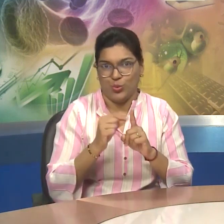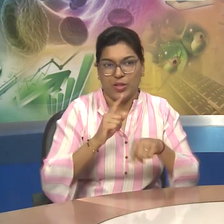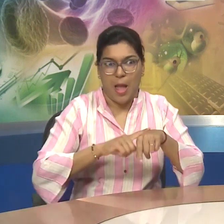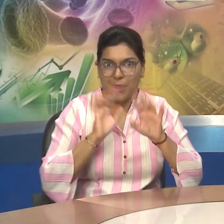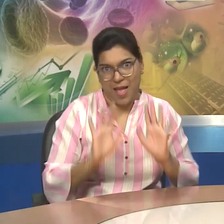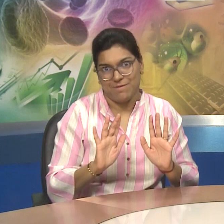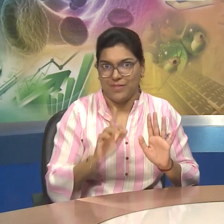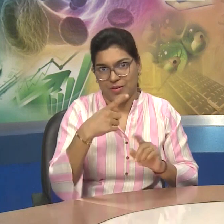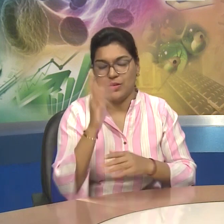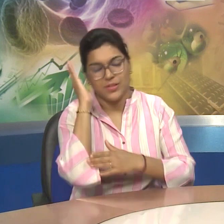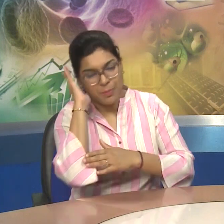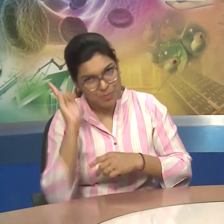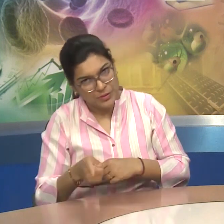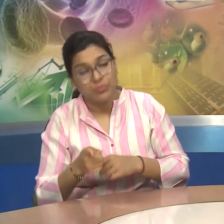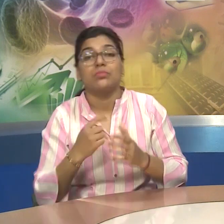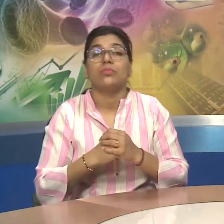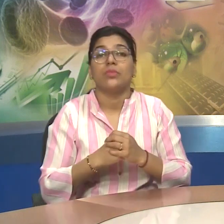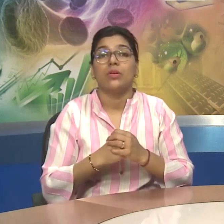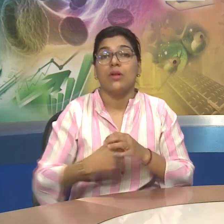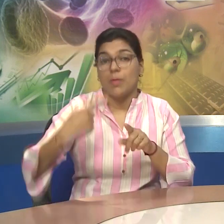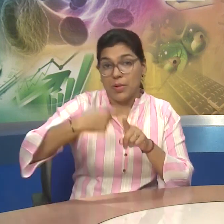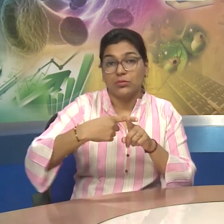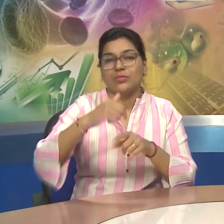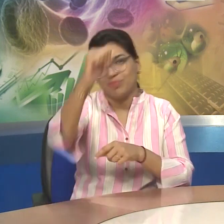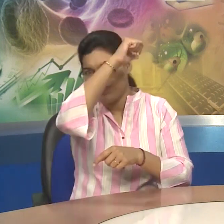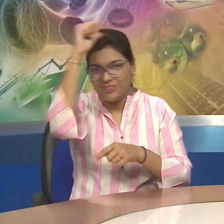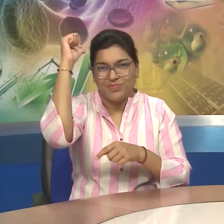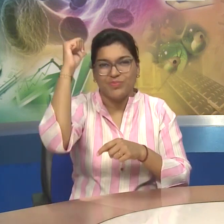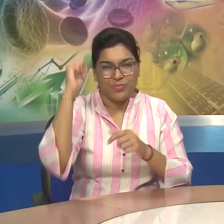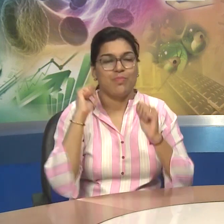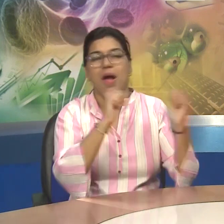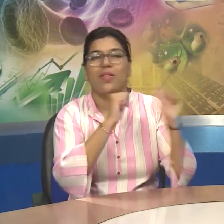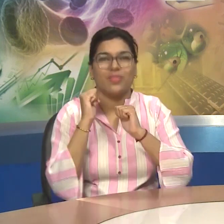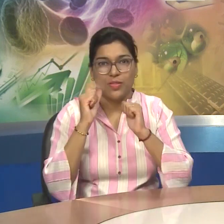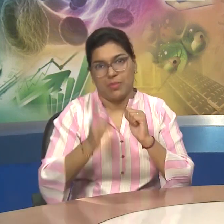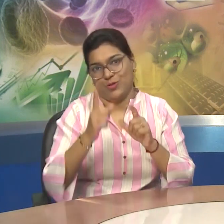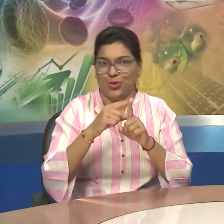Filed Times Is Time We Spent